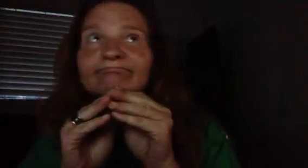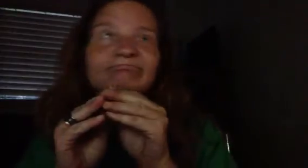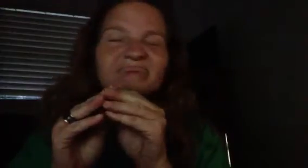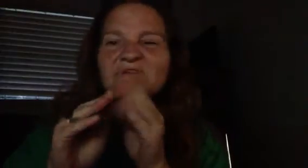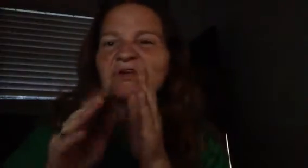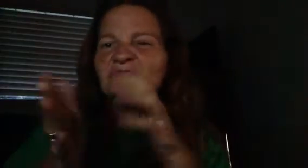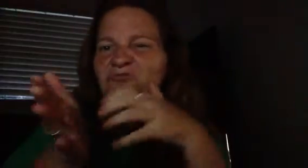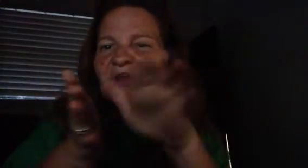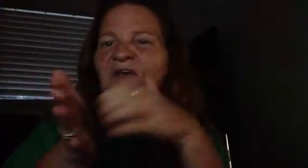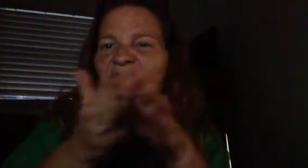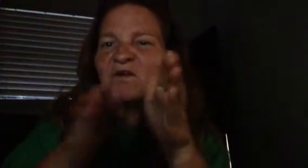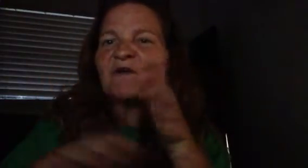I love that. I